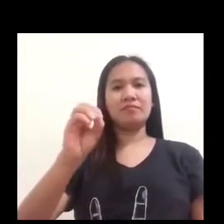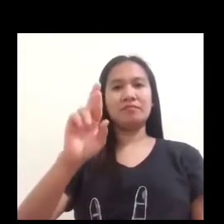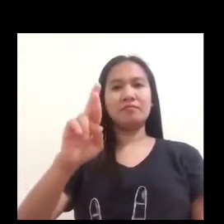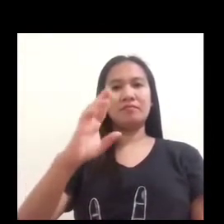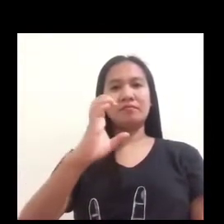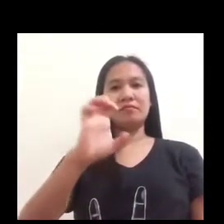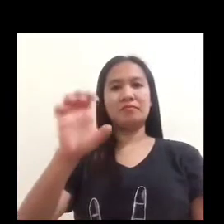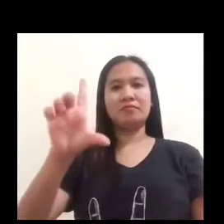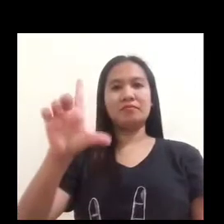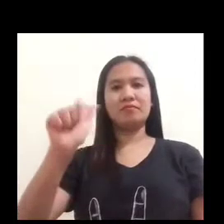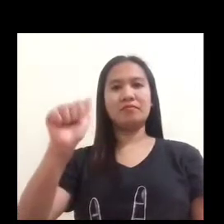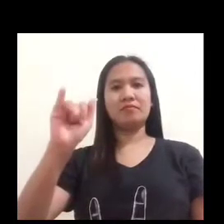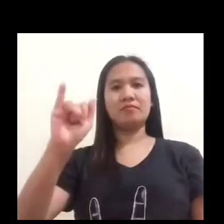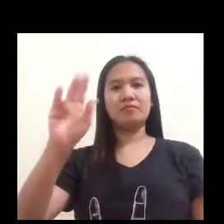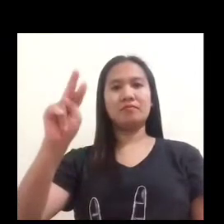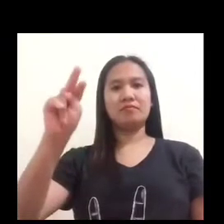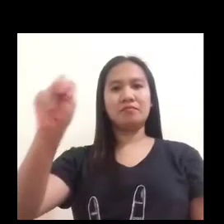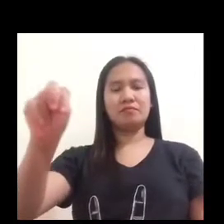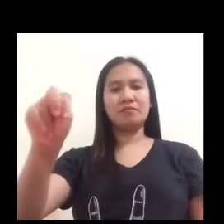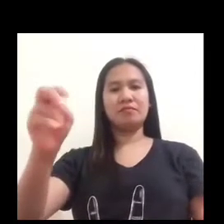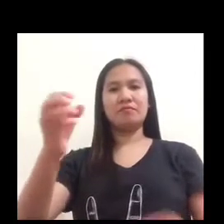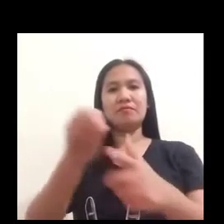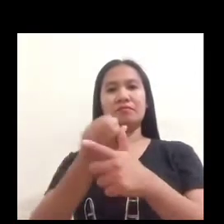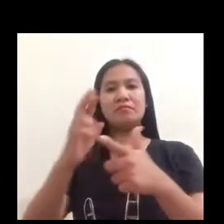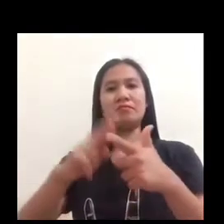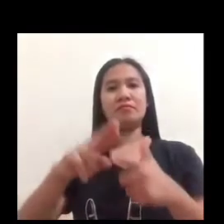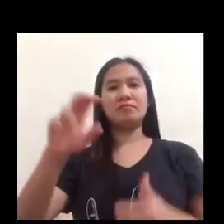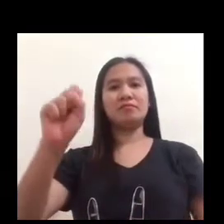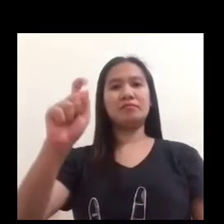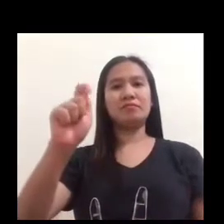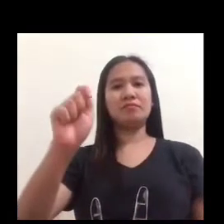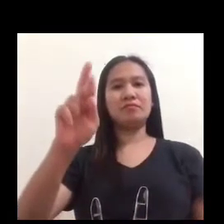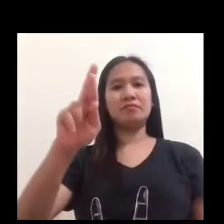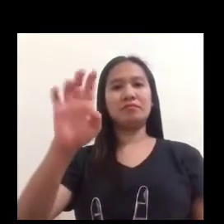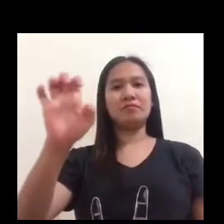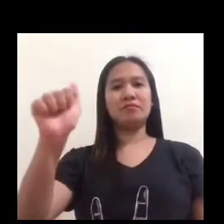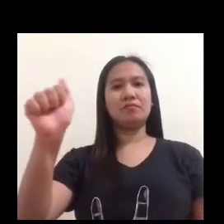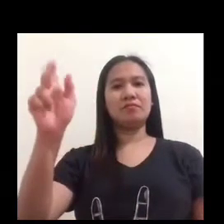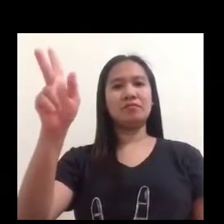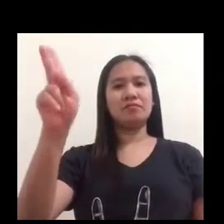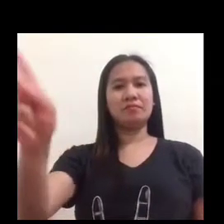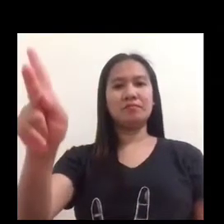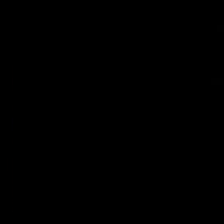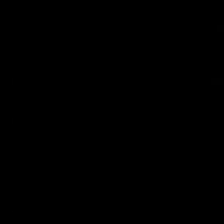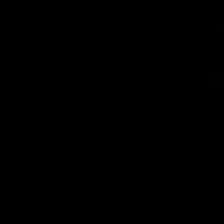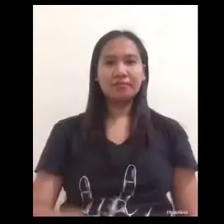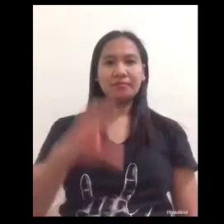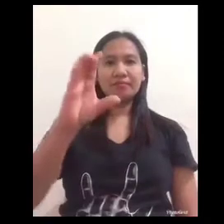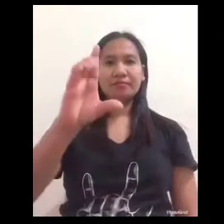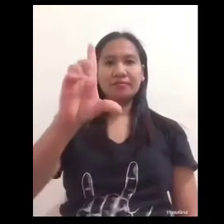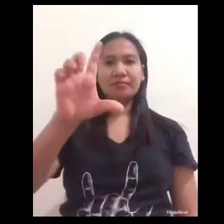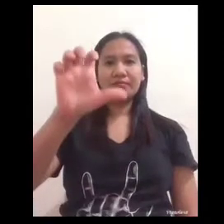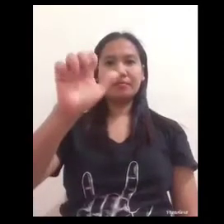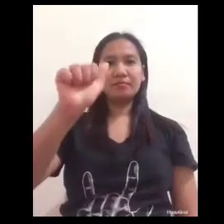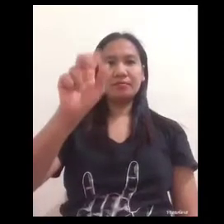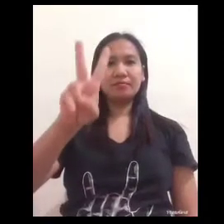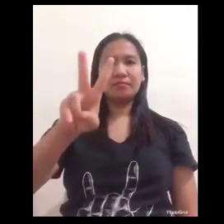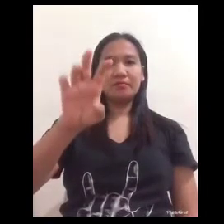tendency of minerals to break along planes of weak bonding it is described by the number of